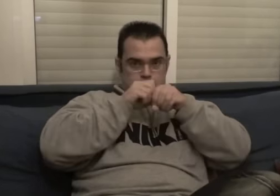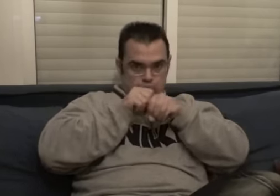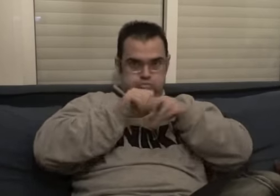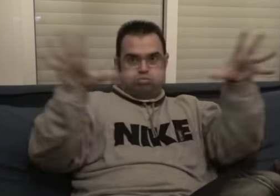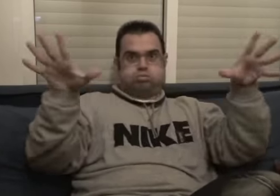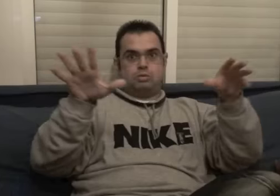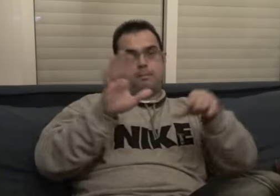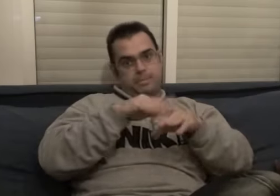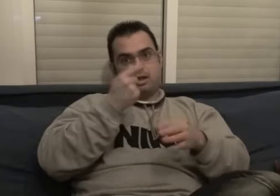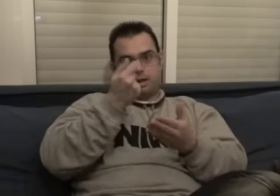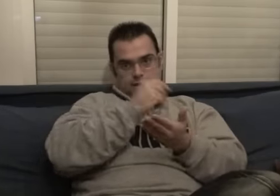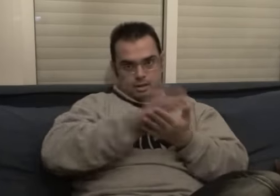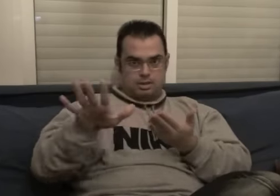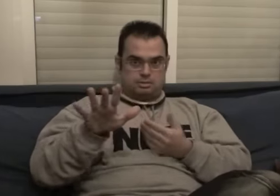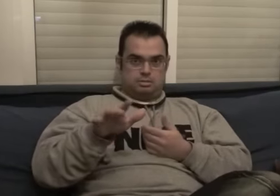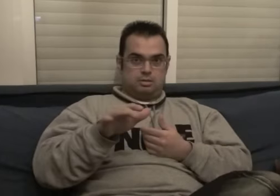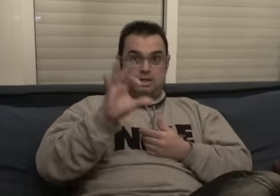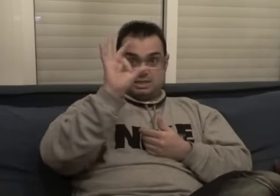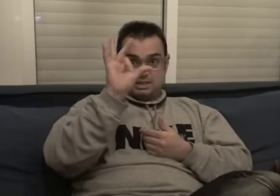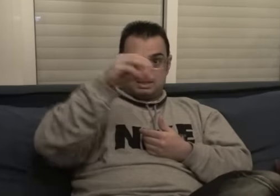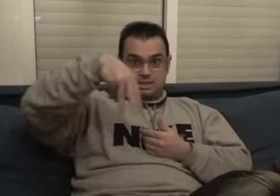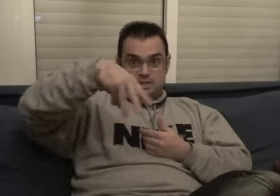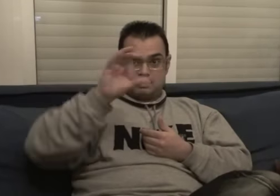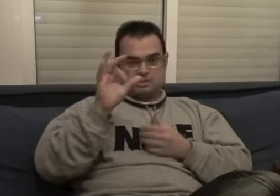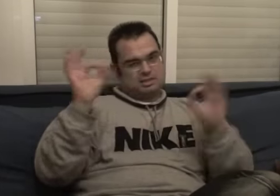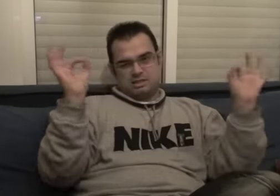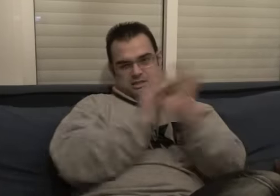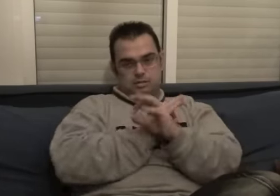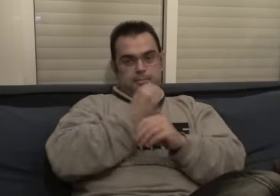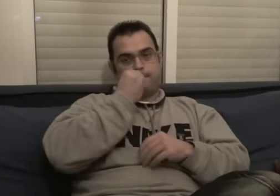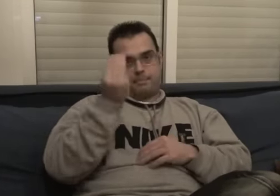This not real. This not